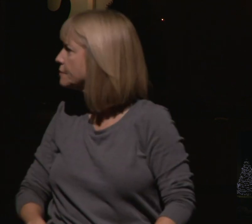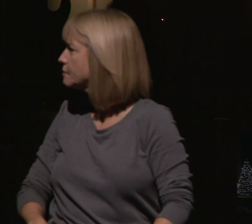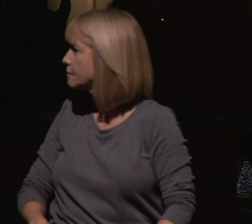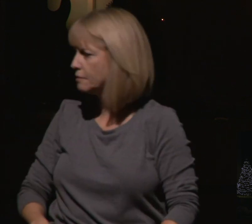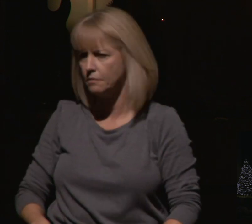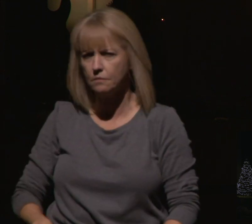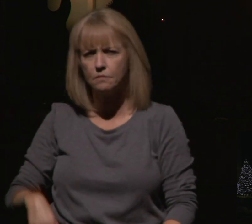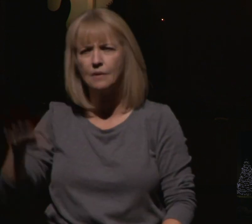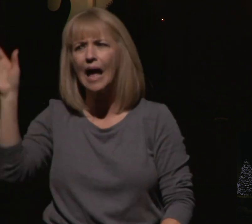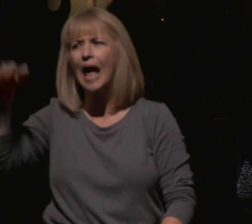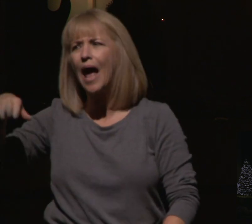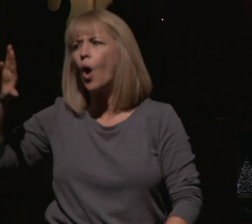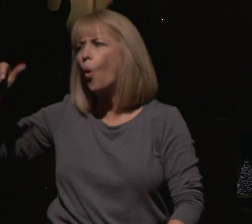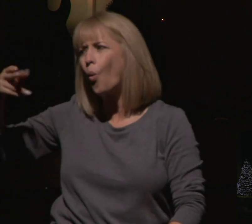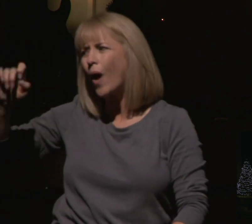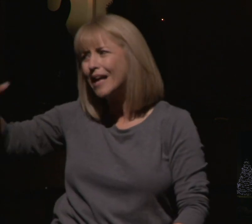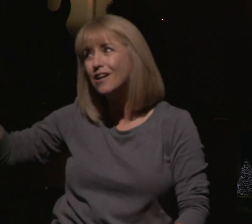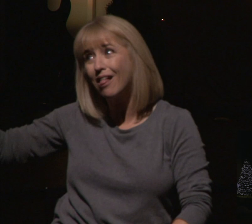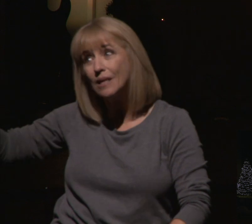Hey, Rachel, someone's at the door.